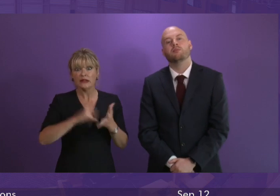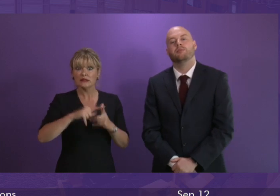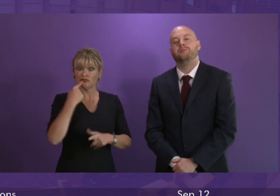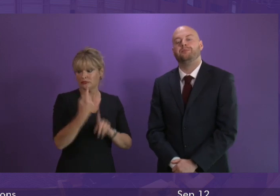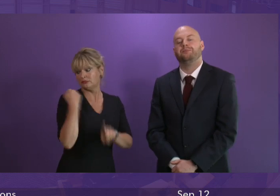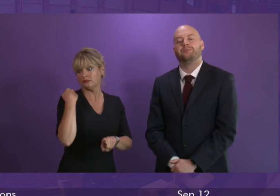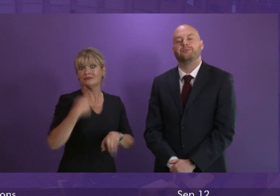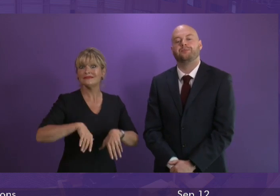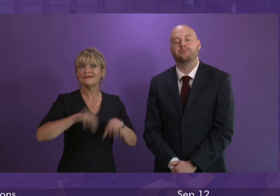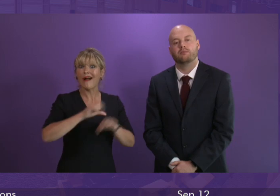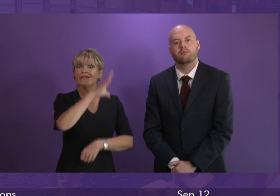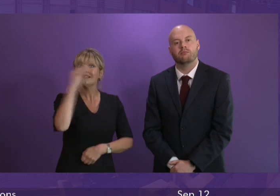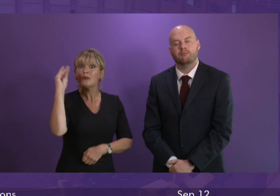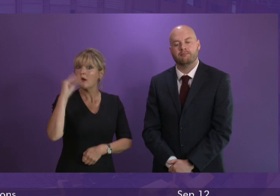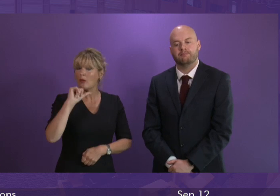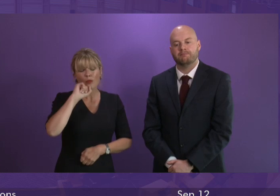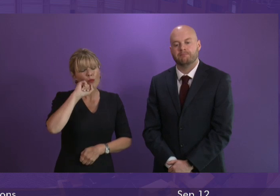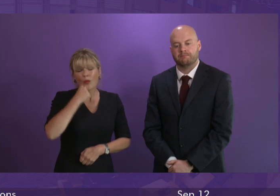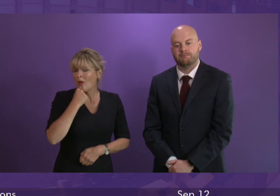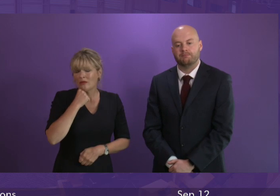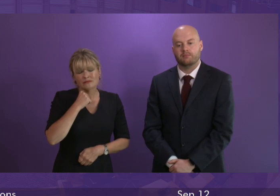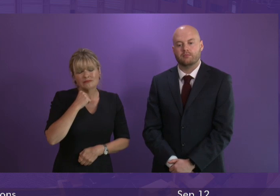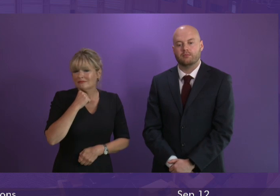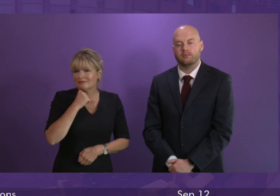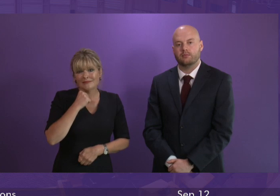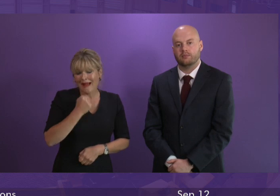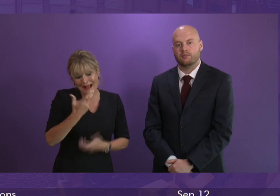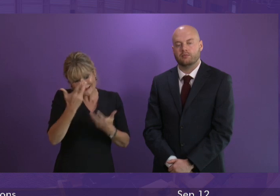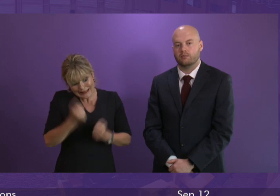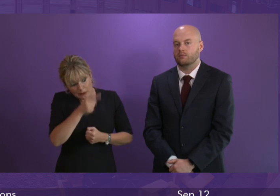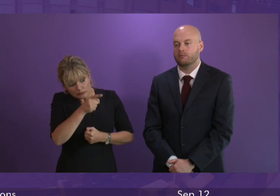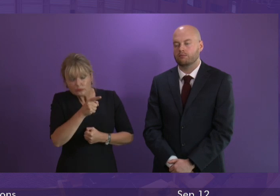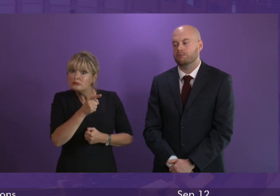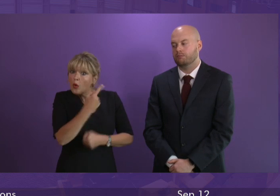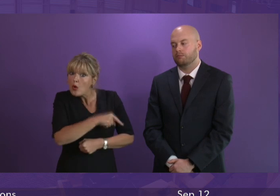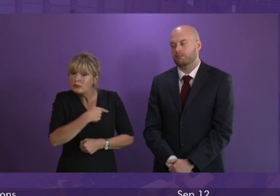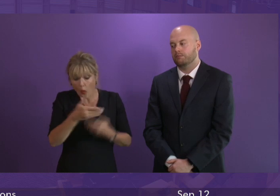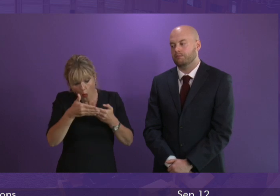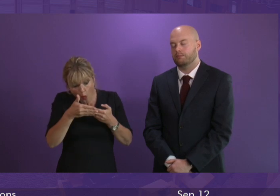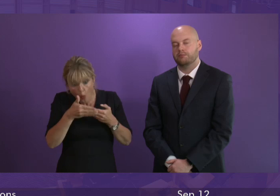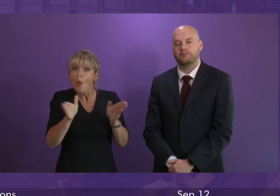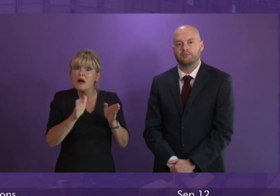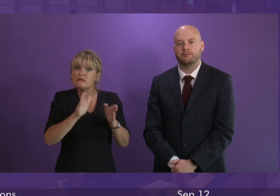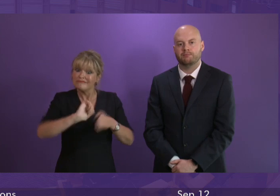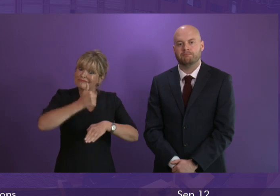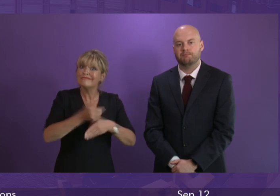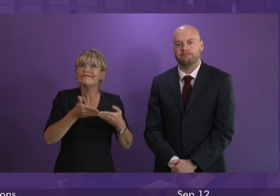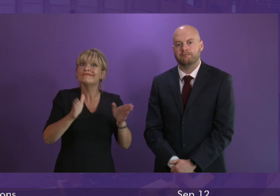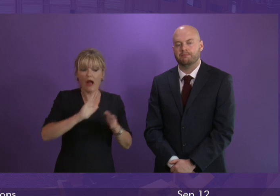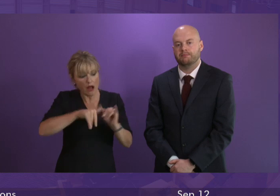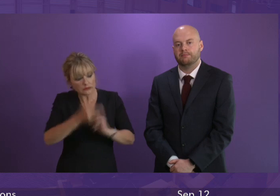of the summer, that we will not allow the hospital to open until we are satisfied about patient safety.